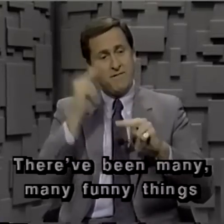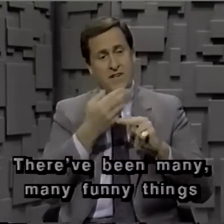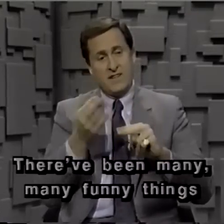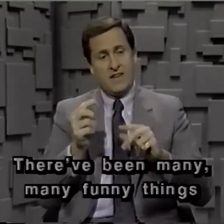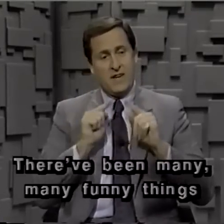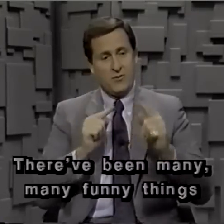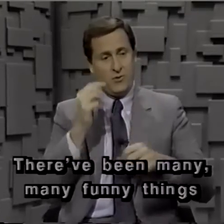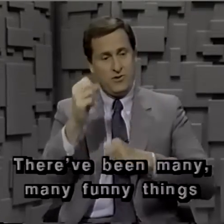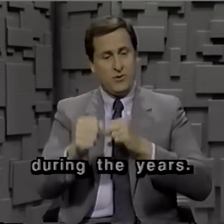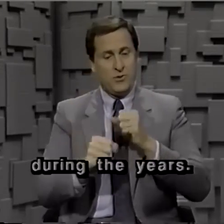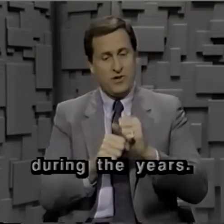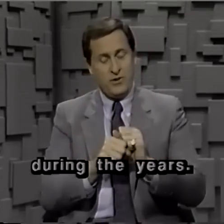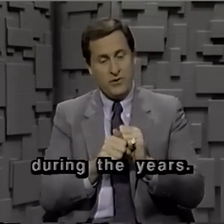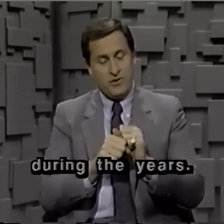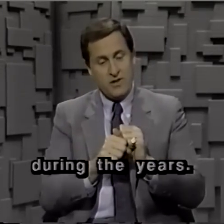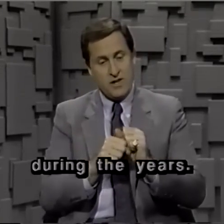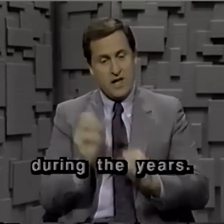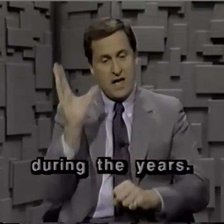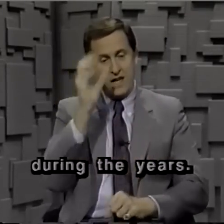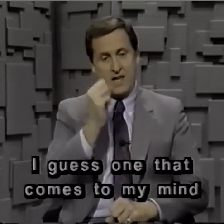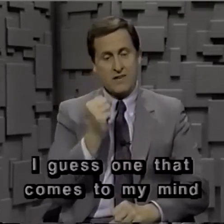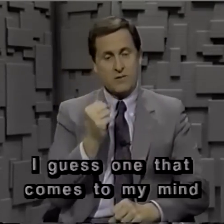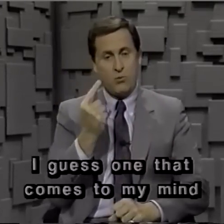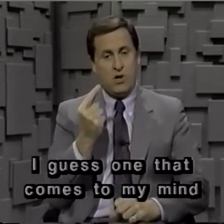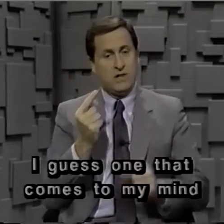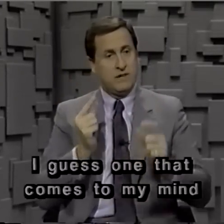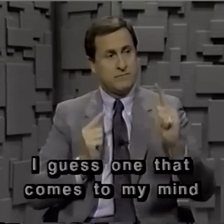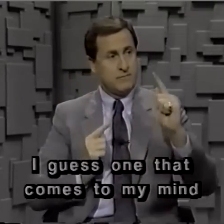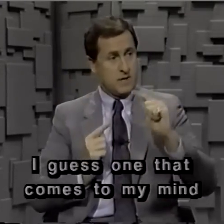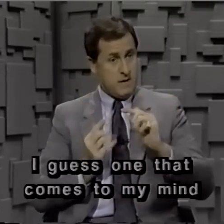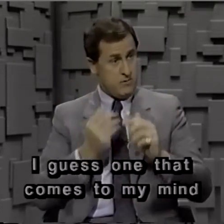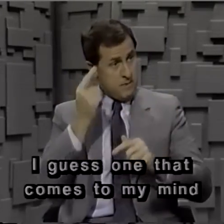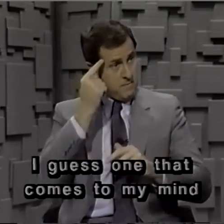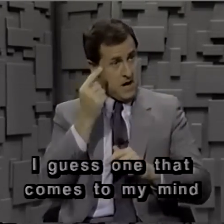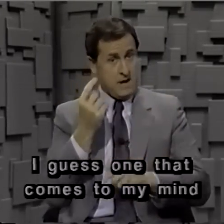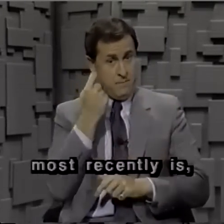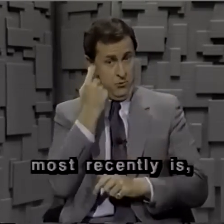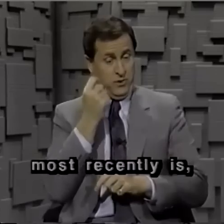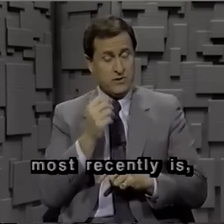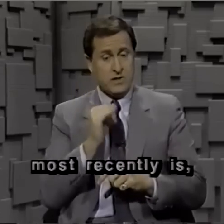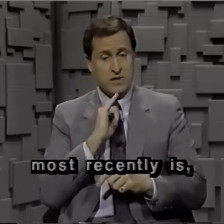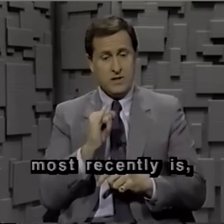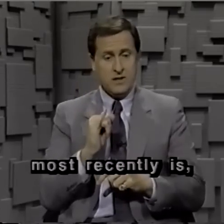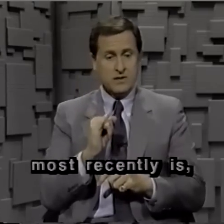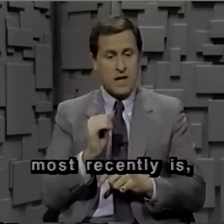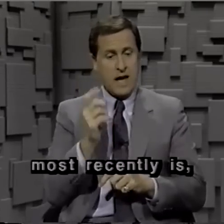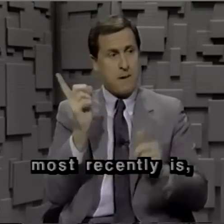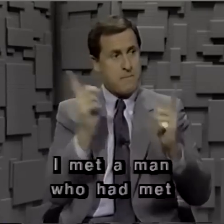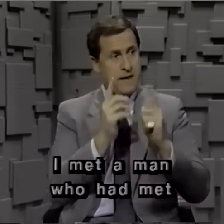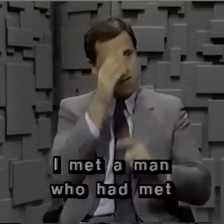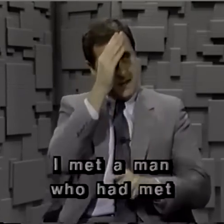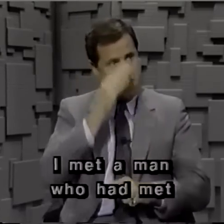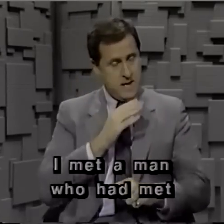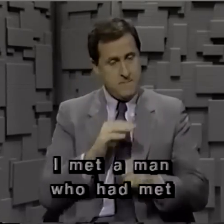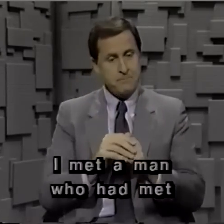funny things during the years. I guess one that comes to my mind most recently is I met a man